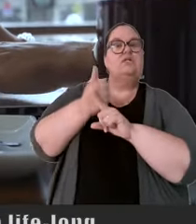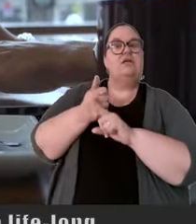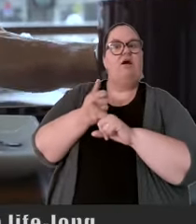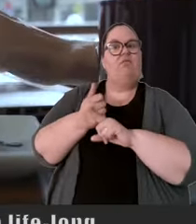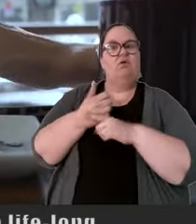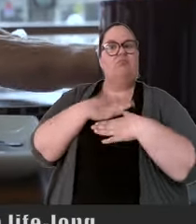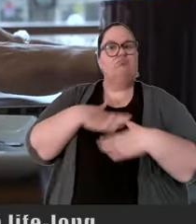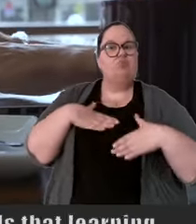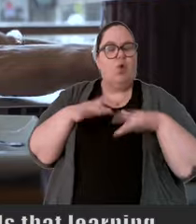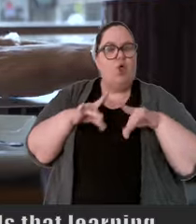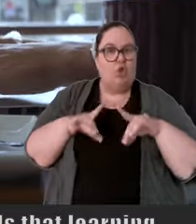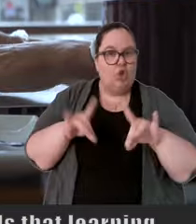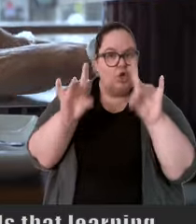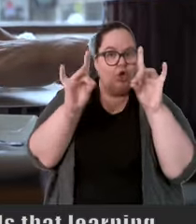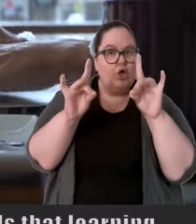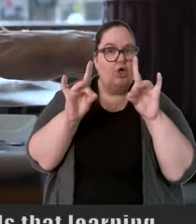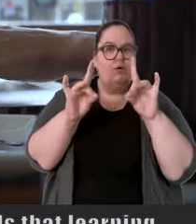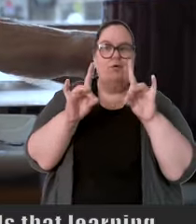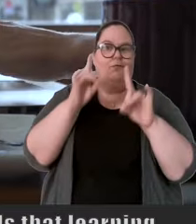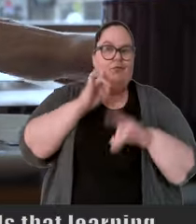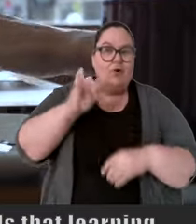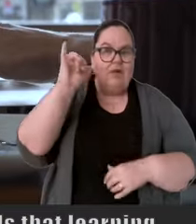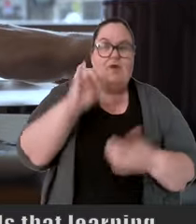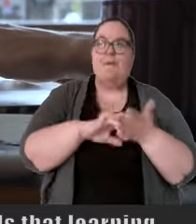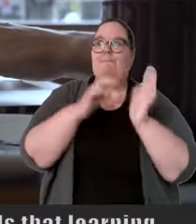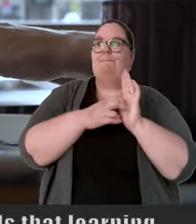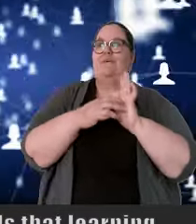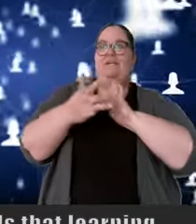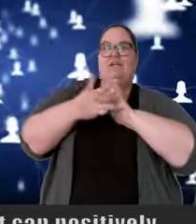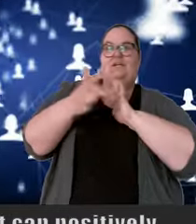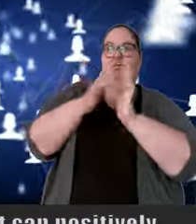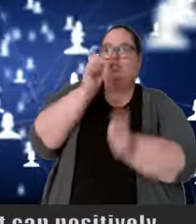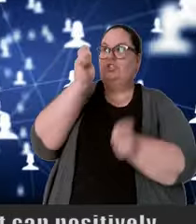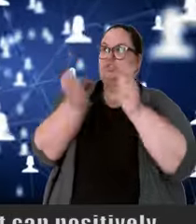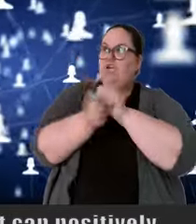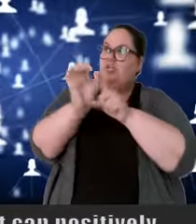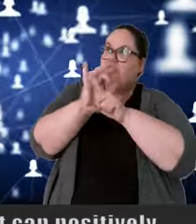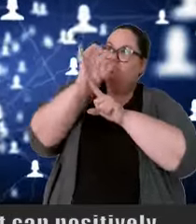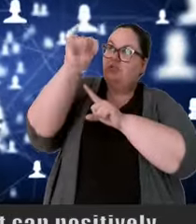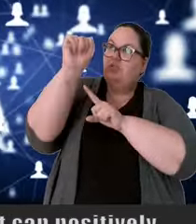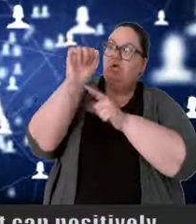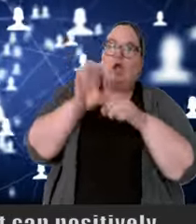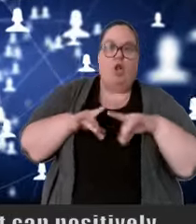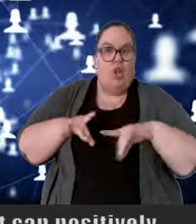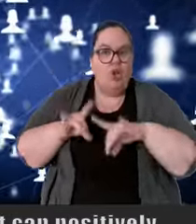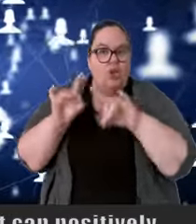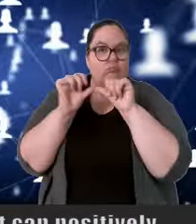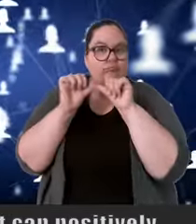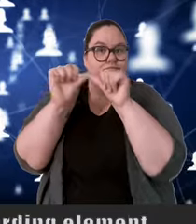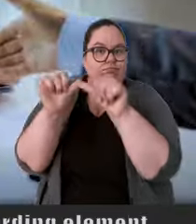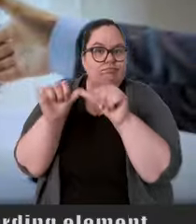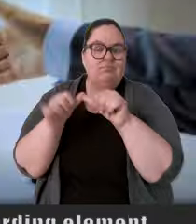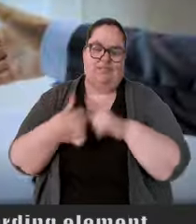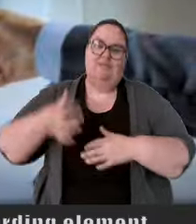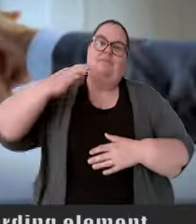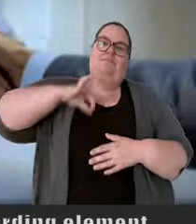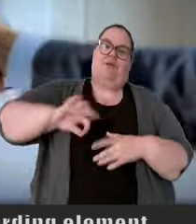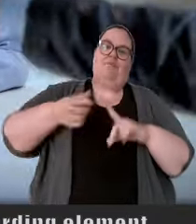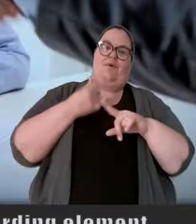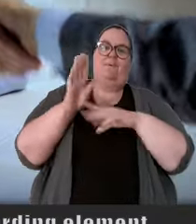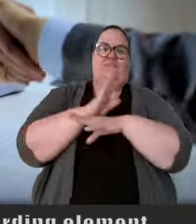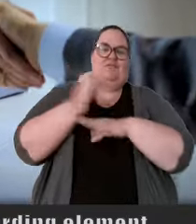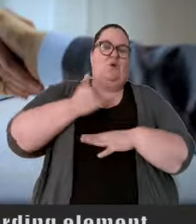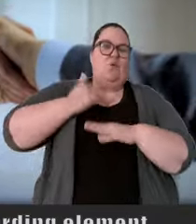lifelong learner, Tobe finds that learning about new technology and how it can positively impact clients is a rewarding